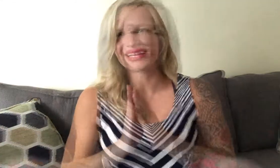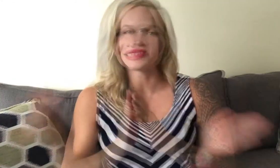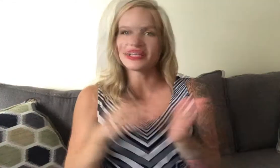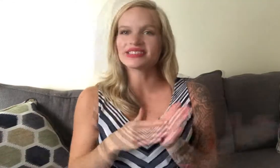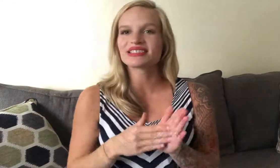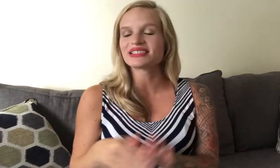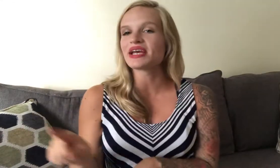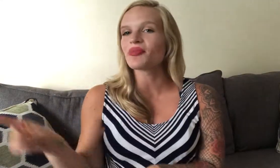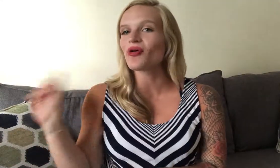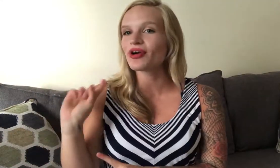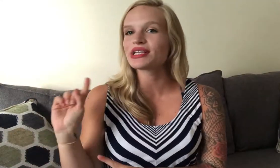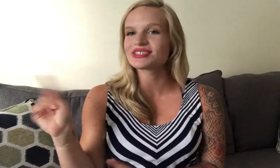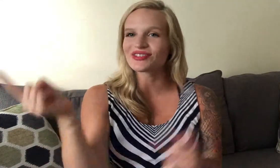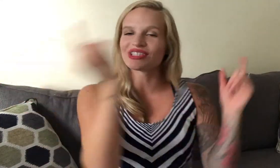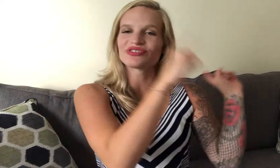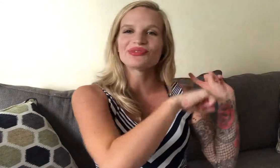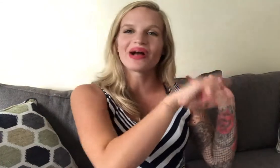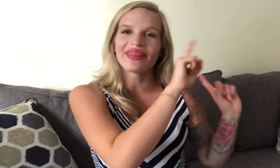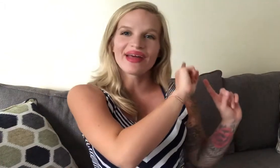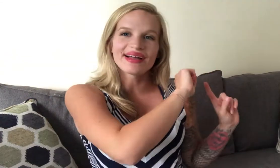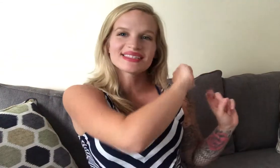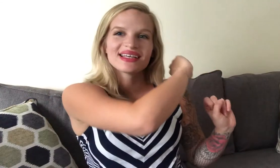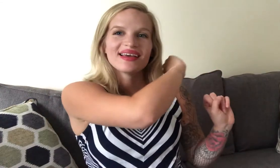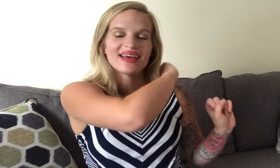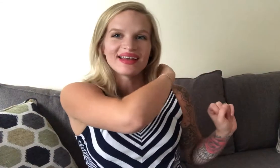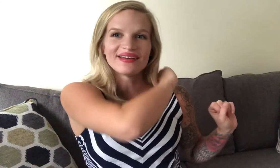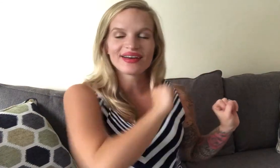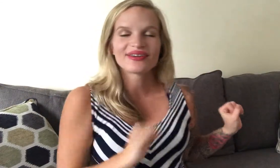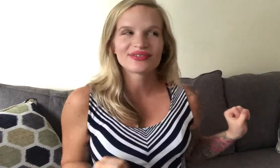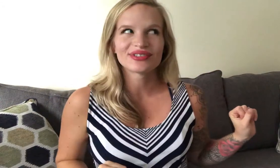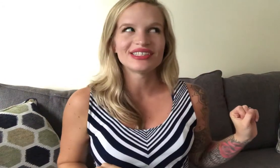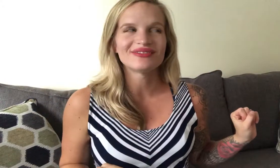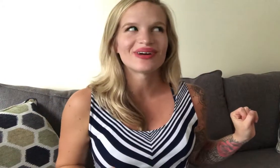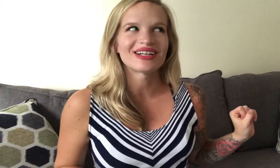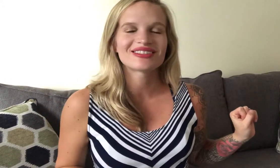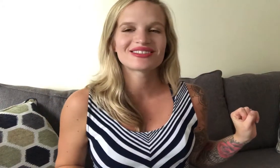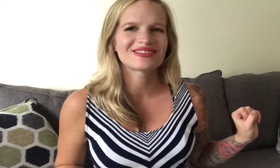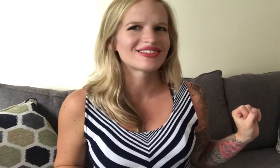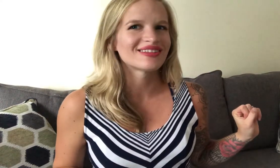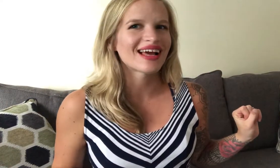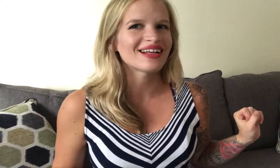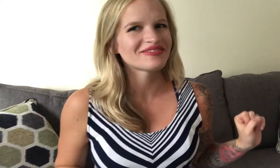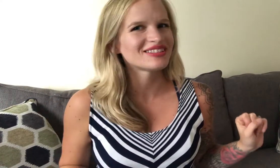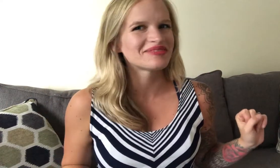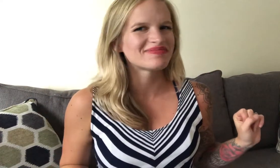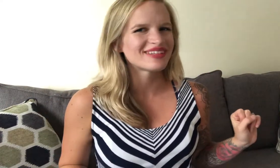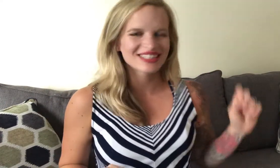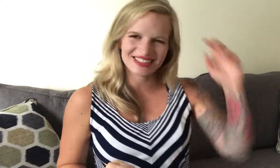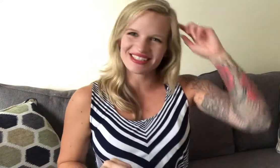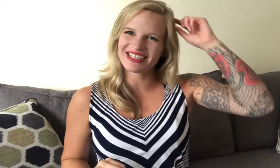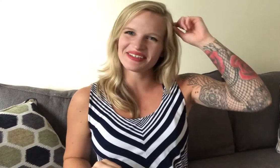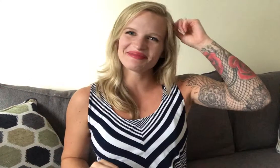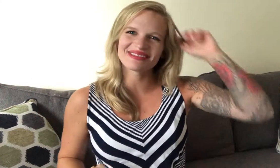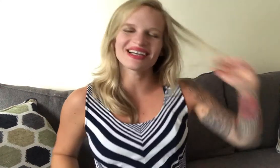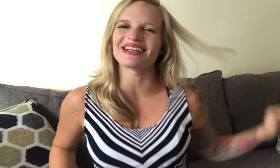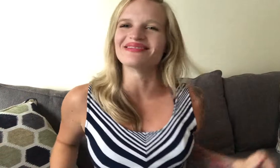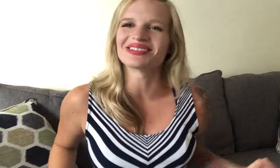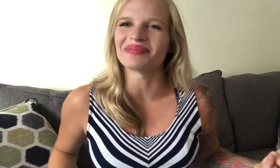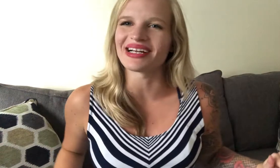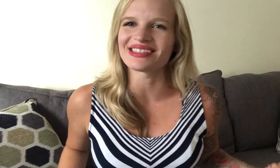repeats the same chorus so you can just rewind that and re-watch learn that if you need extra help god I'm so bad at